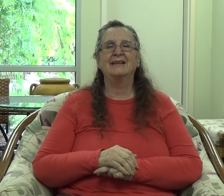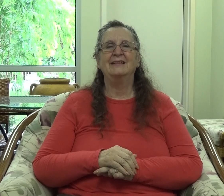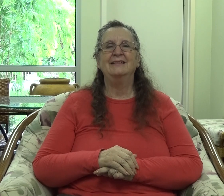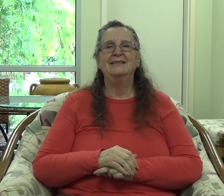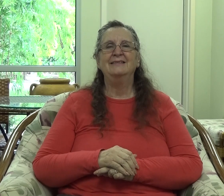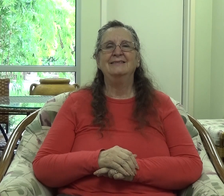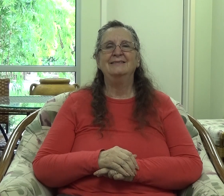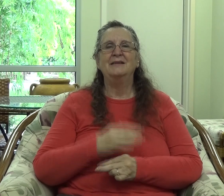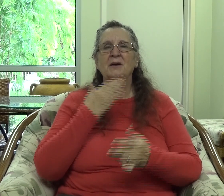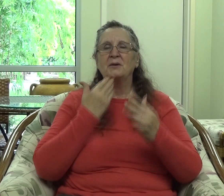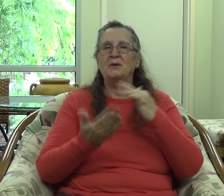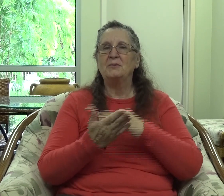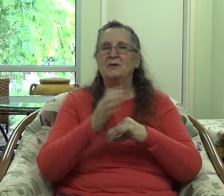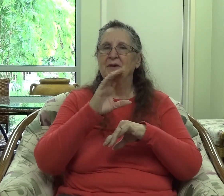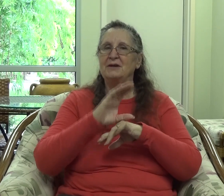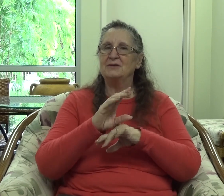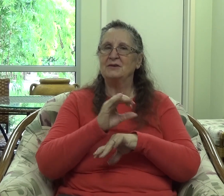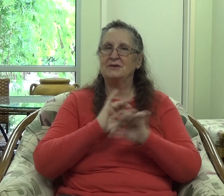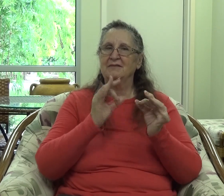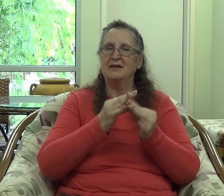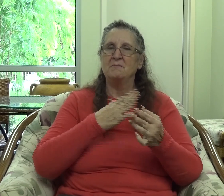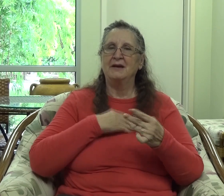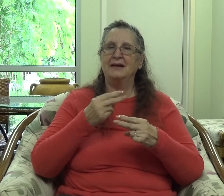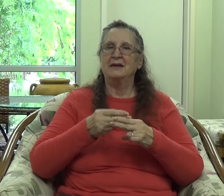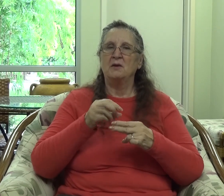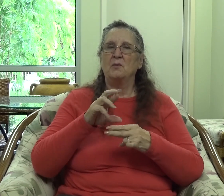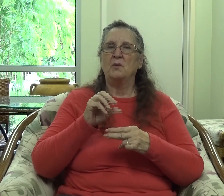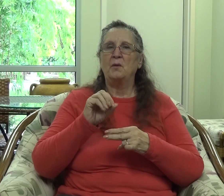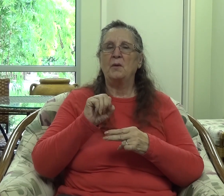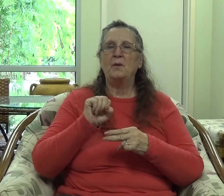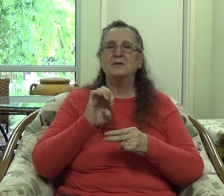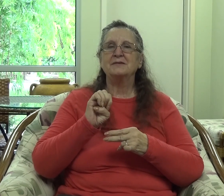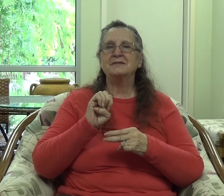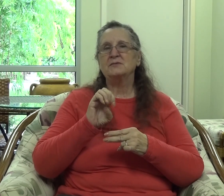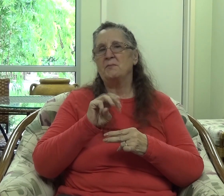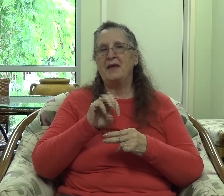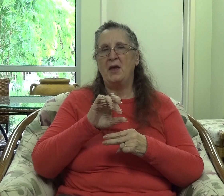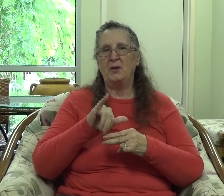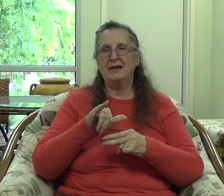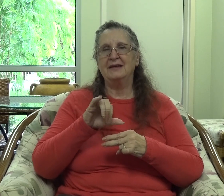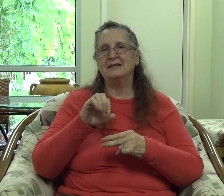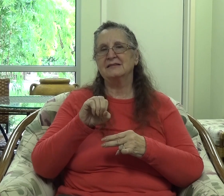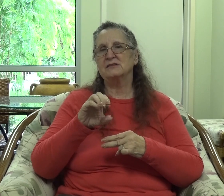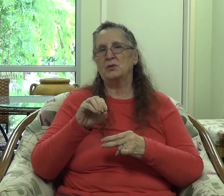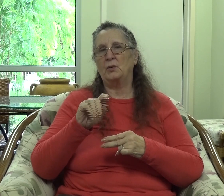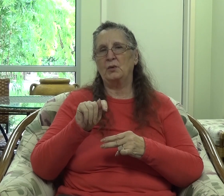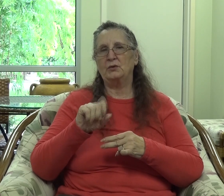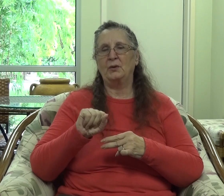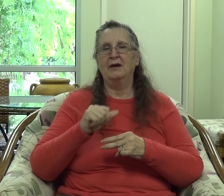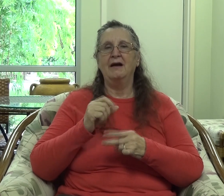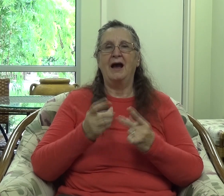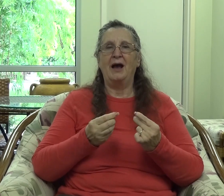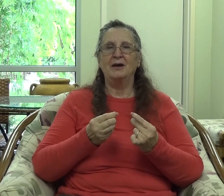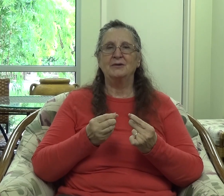Good morning church family my name is Rosemary Soto and I'm going to be doing today's Heart to Home Devo with you guys.